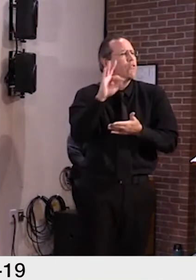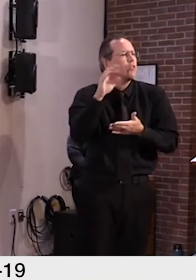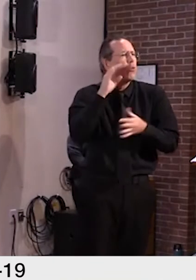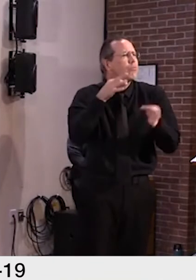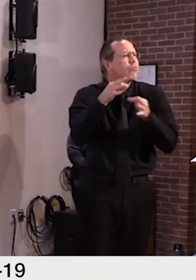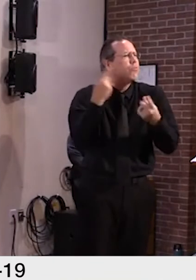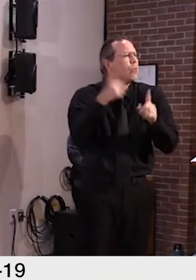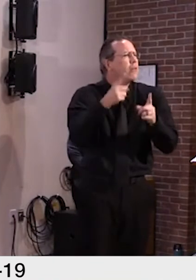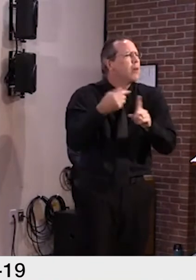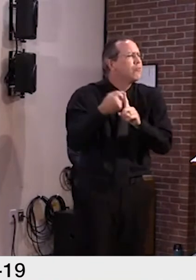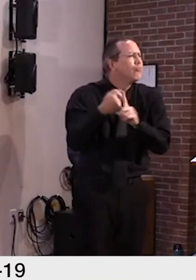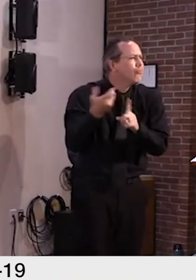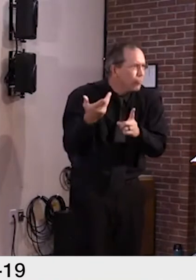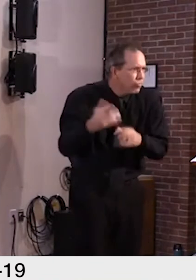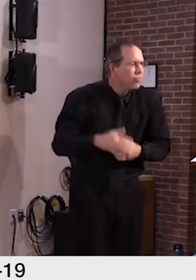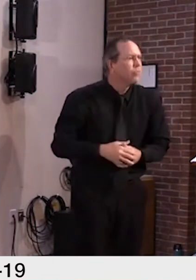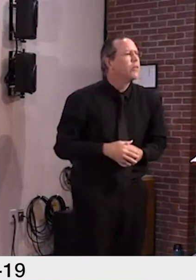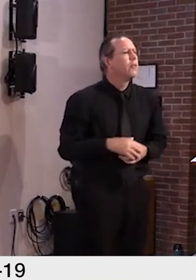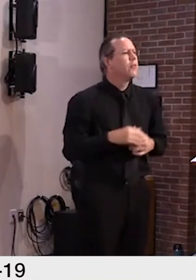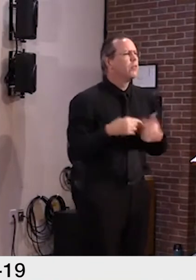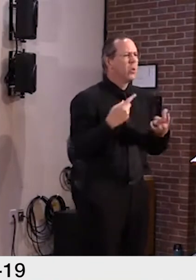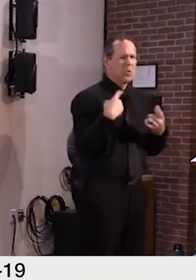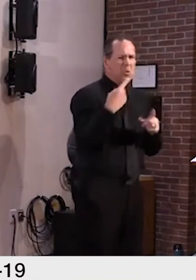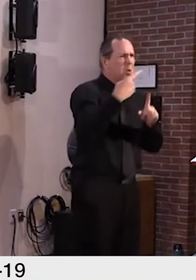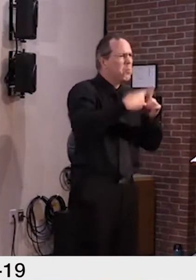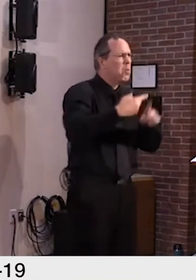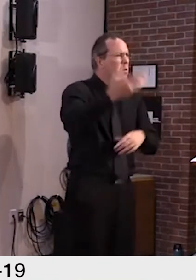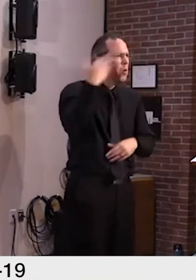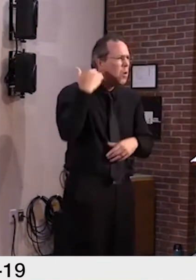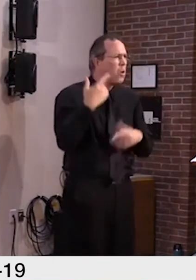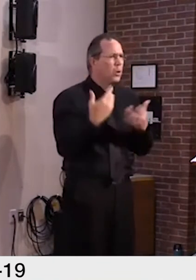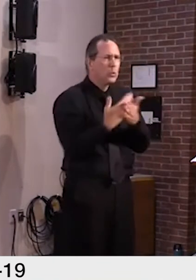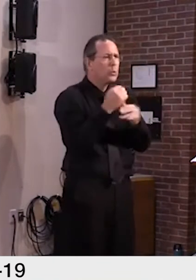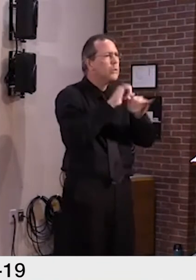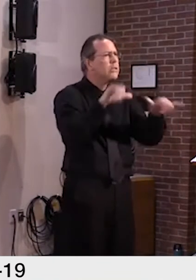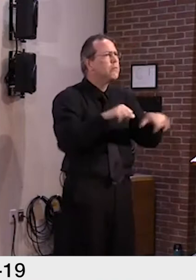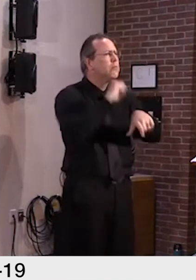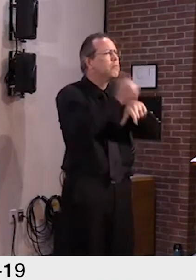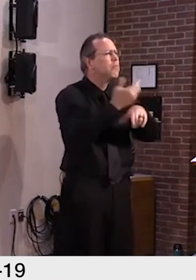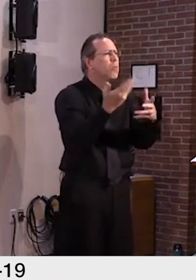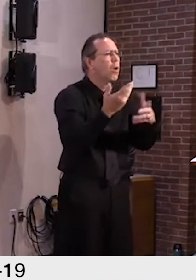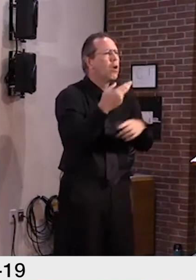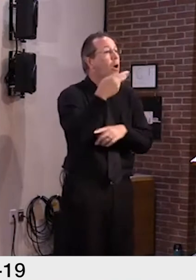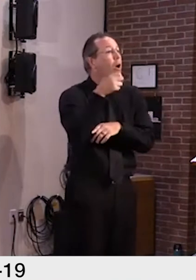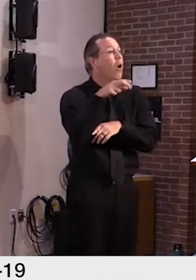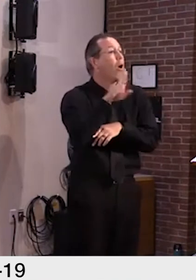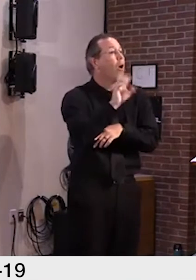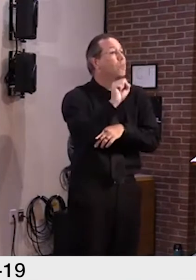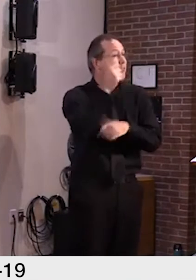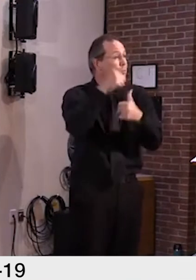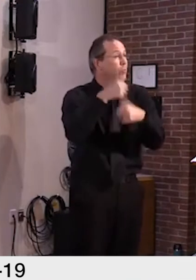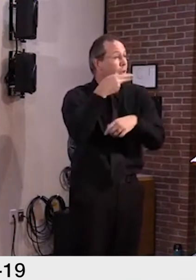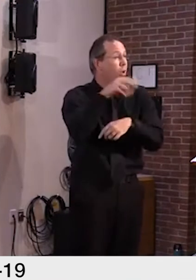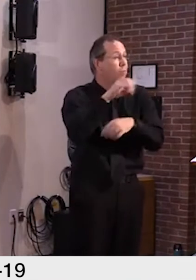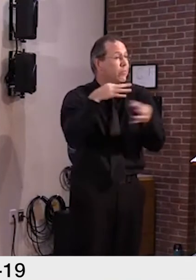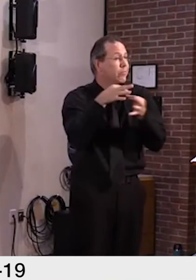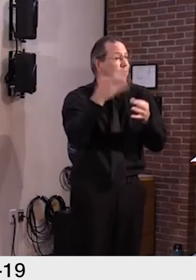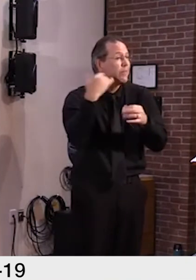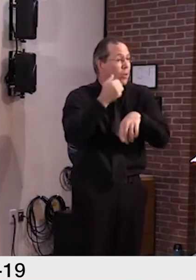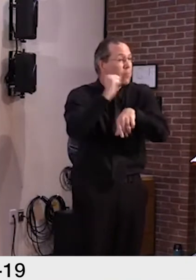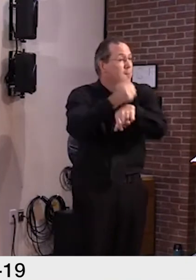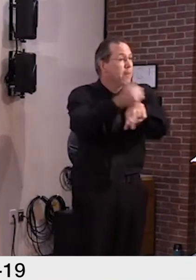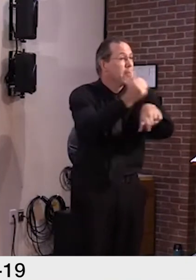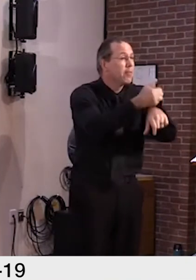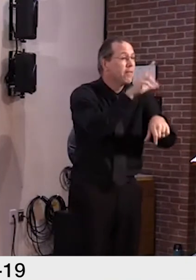to create a system of child care hubs to help support families on remote working days due to the different hybrid approaches schools